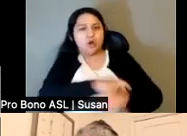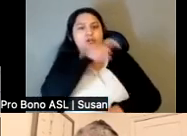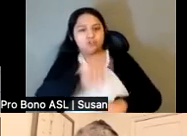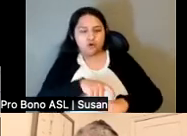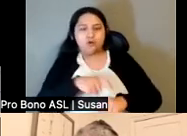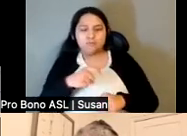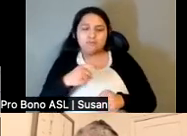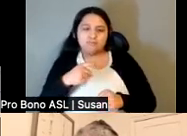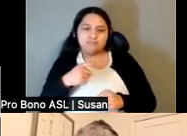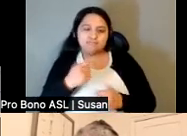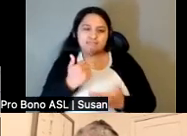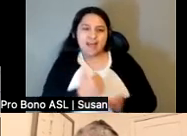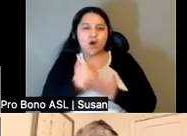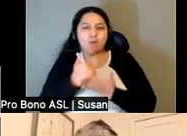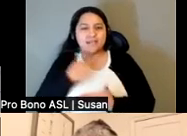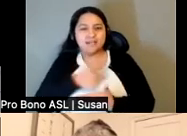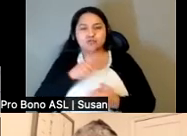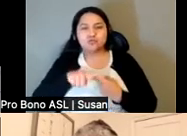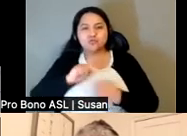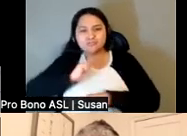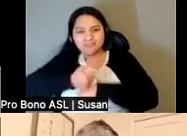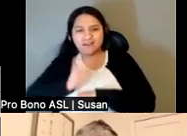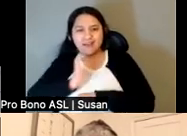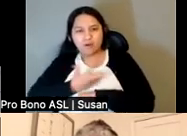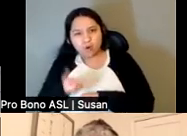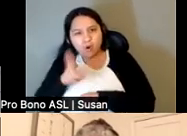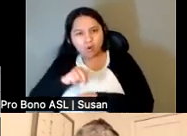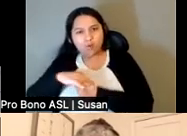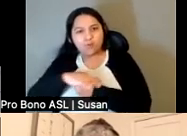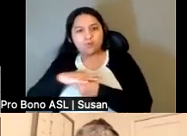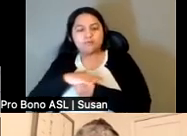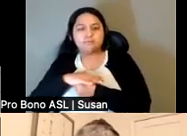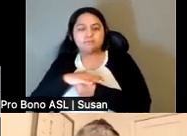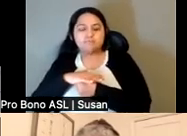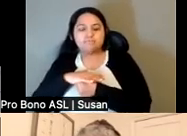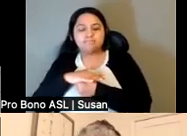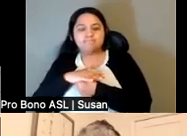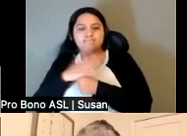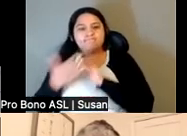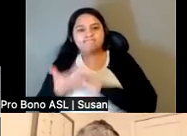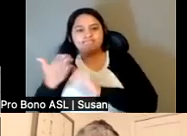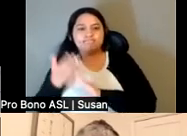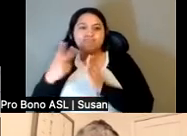a new kind of phase or era within our own municipalist project and orientation.